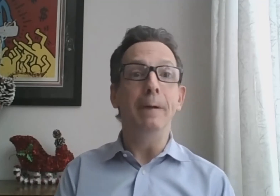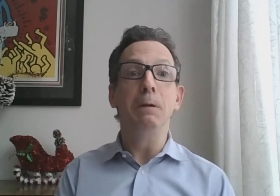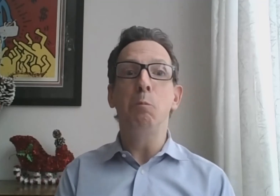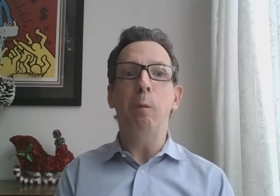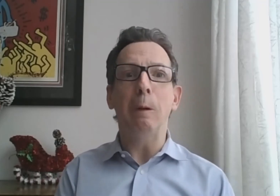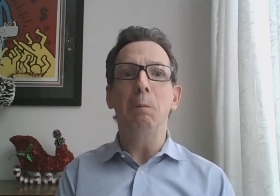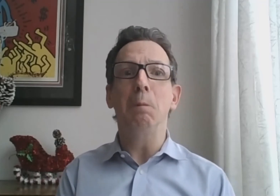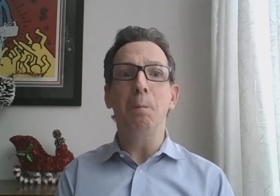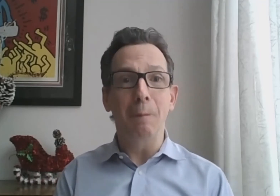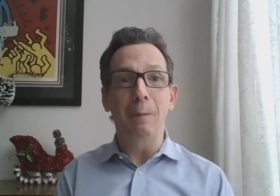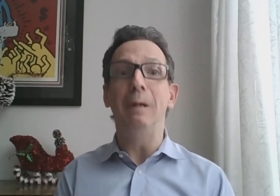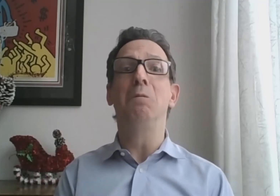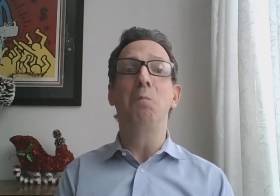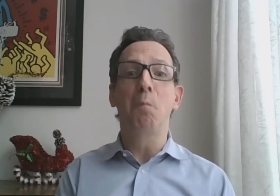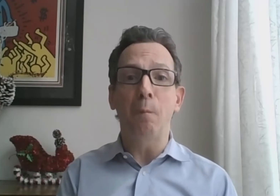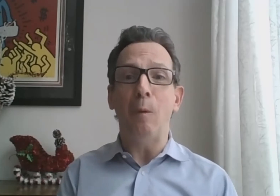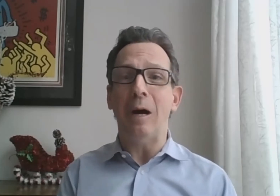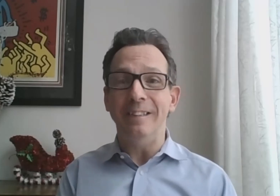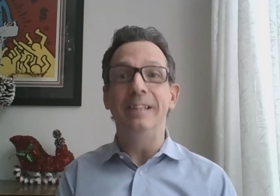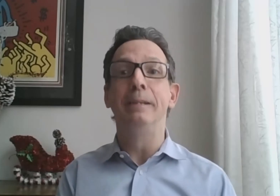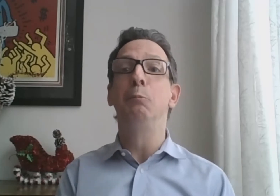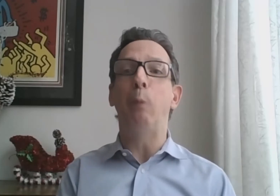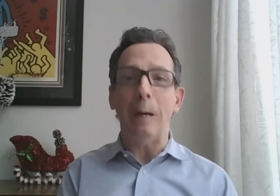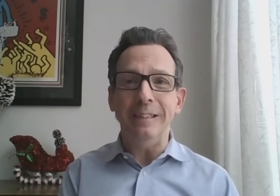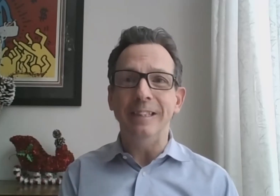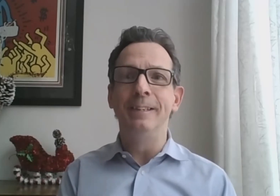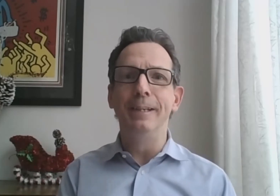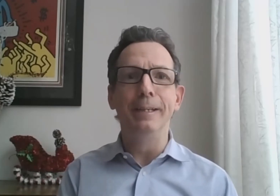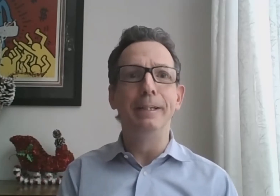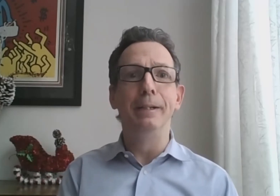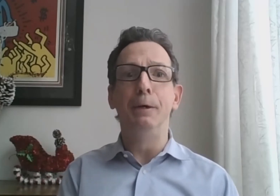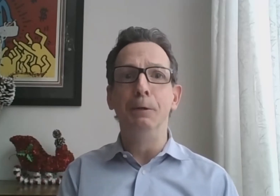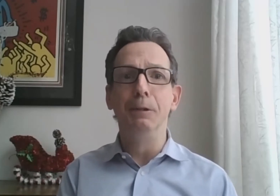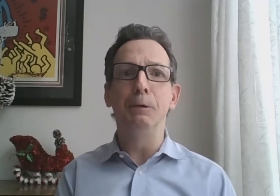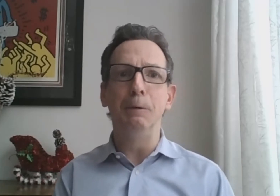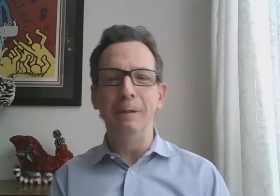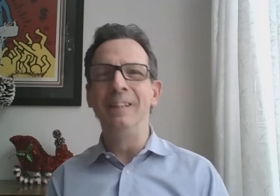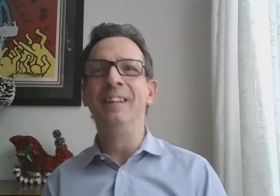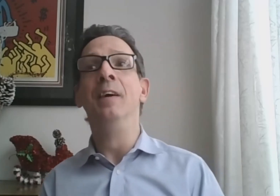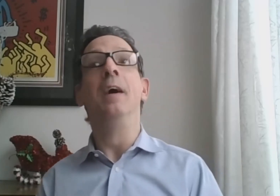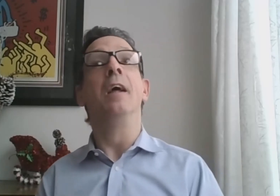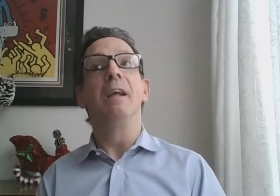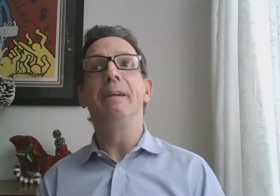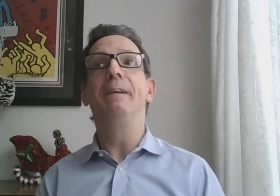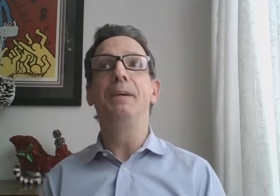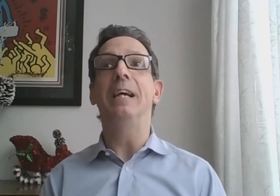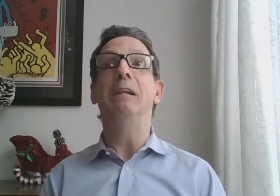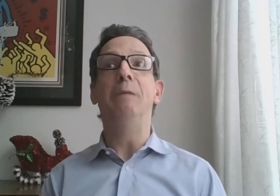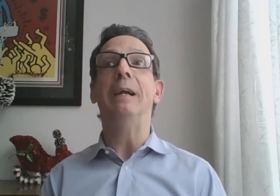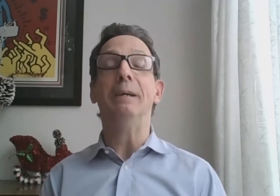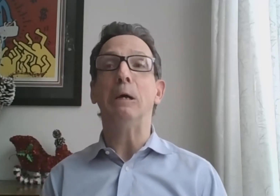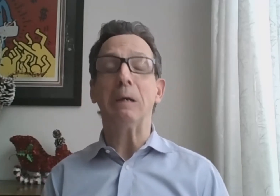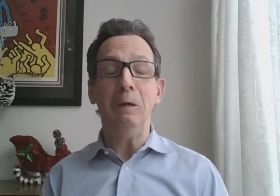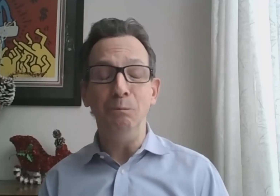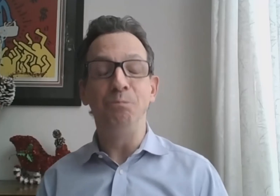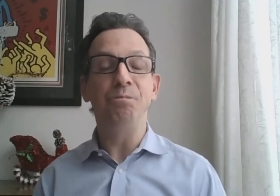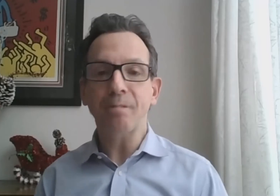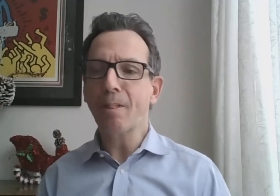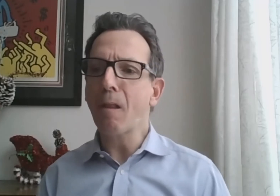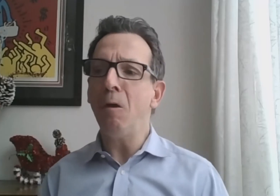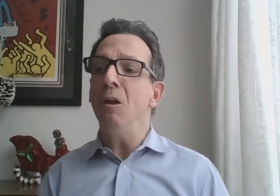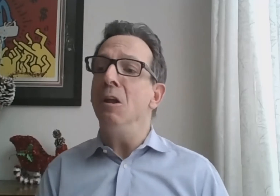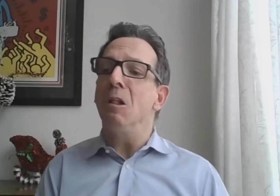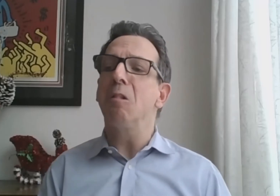When you put good quality policy into those tools, you get a better outcome.